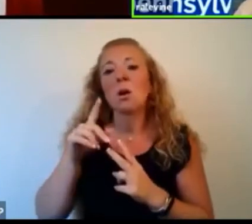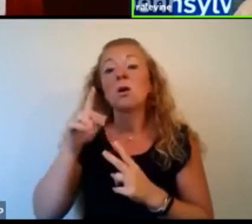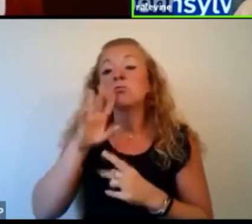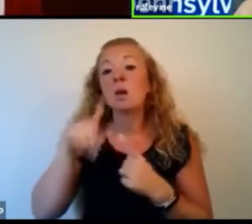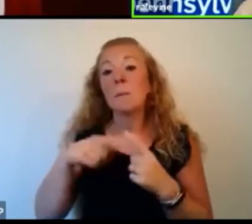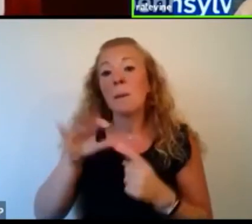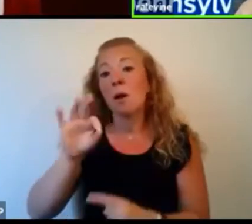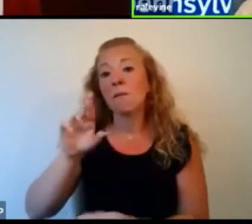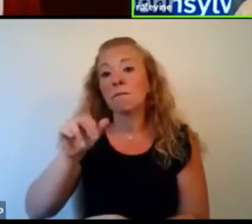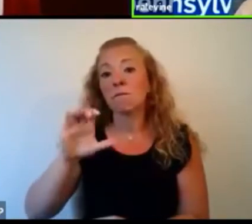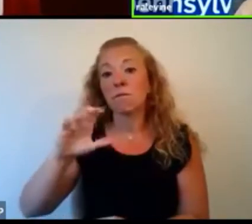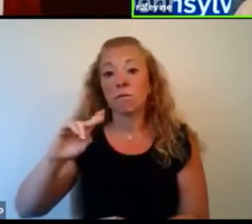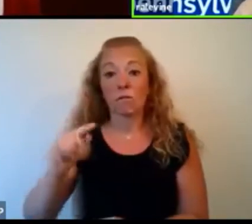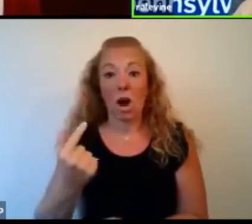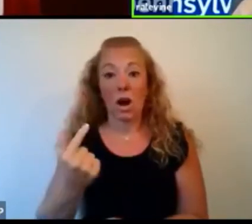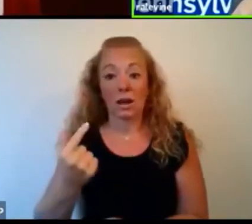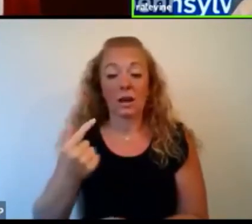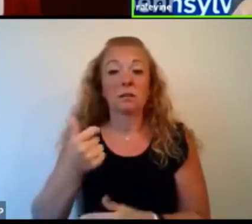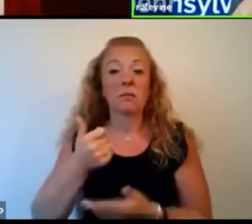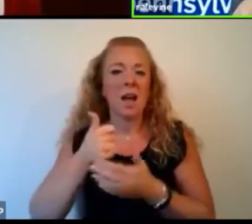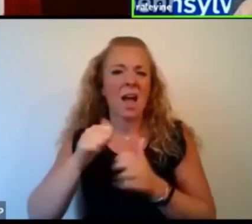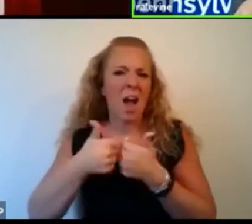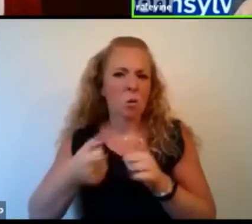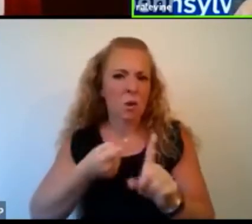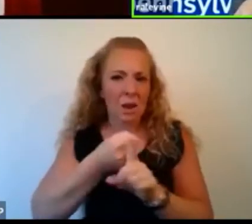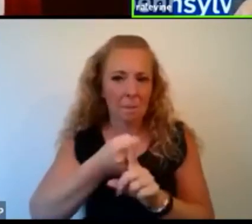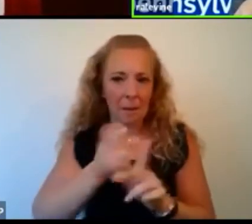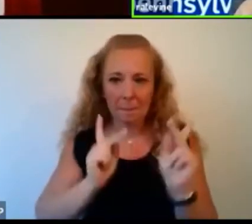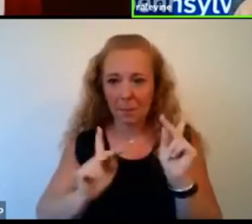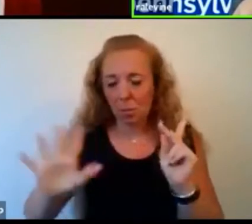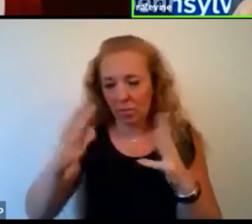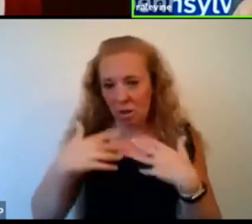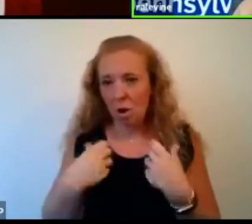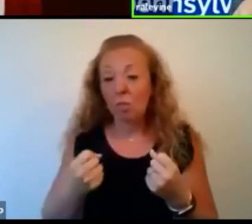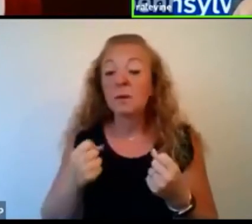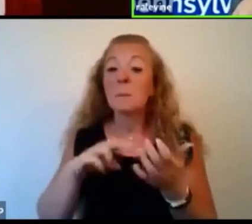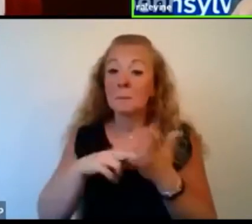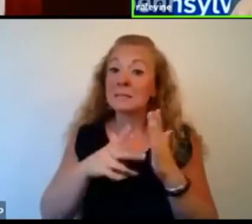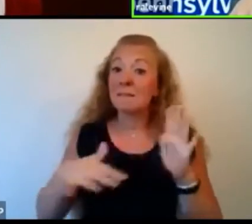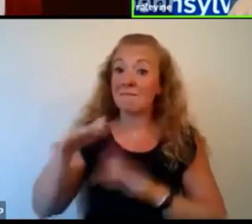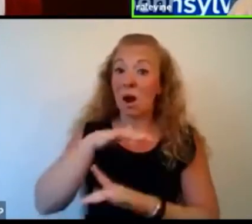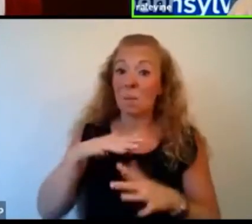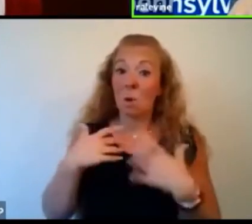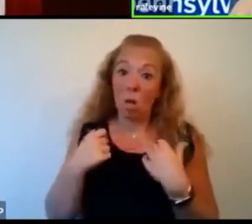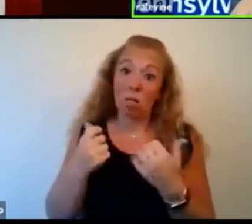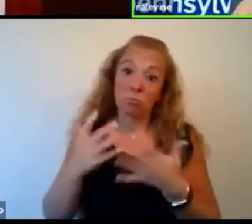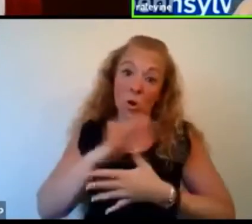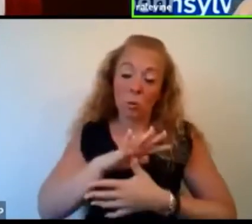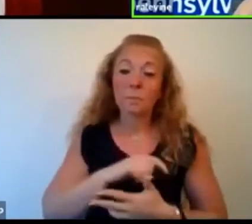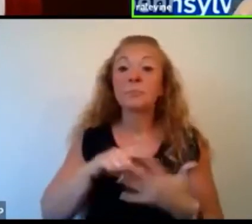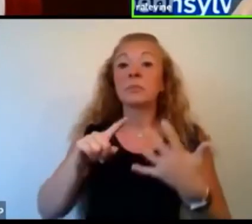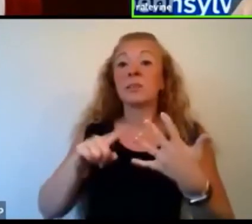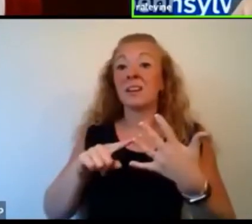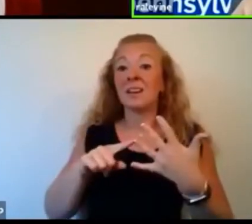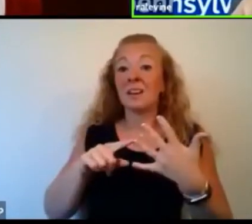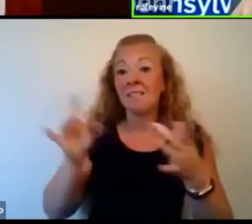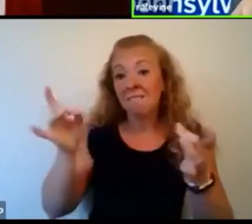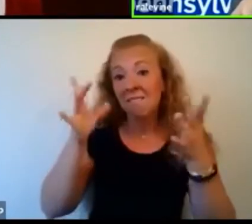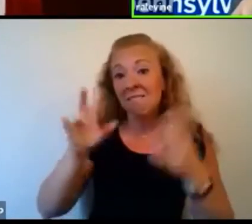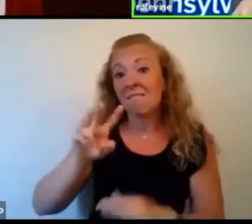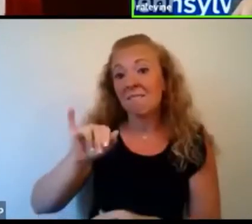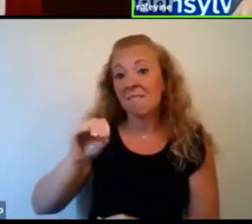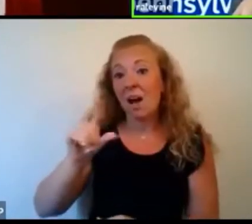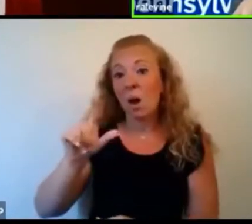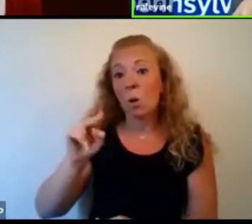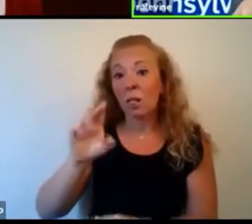individuals and their health. And so environmental health is a priority. Violence is a priority. Violence is a public health